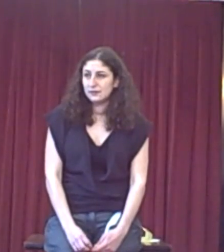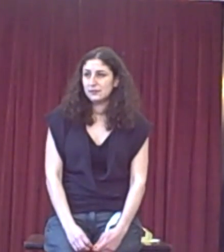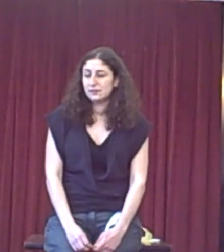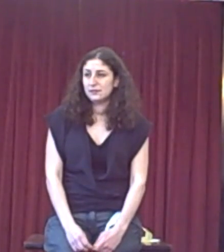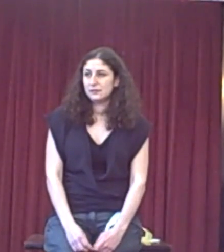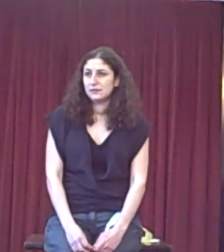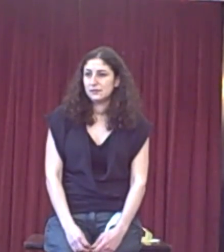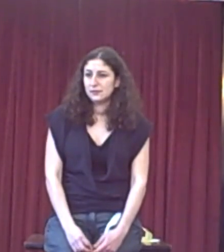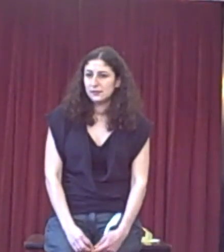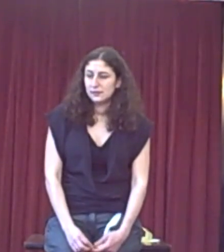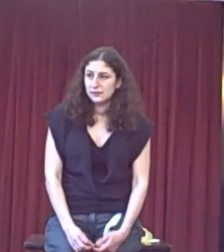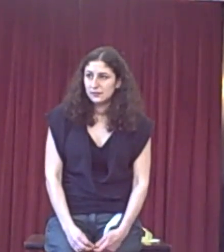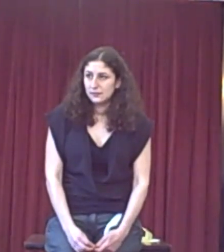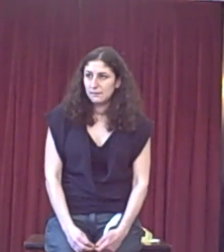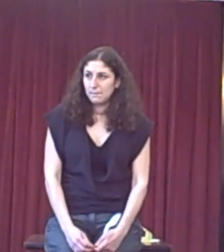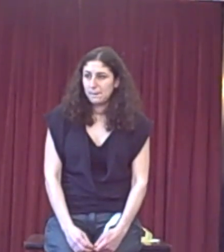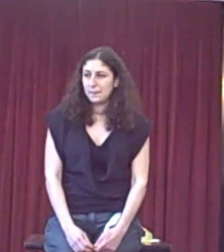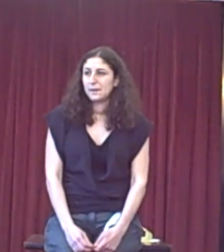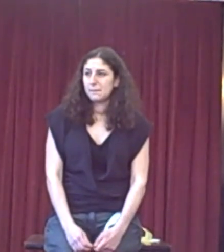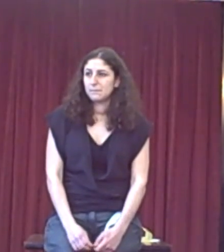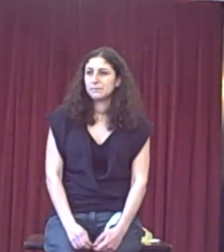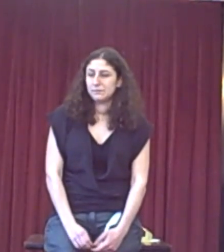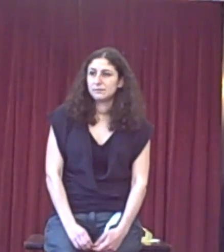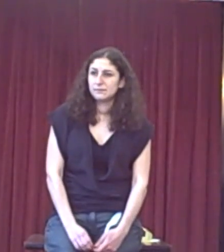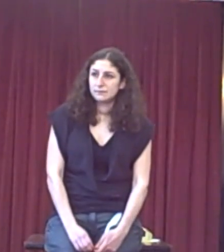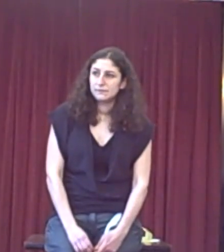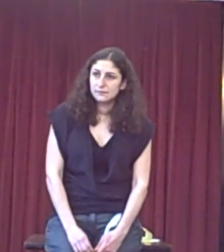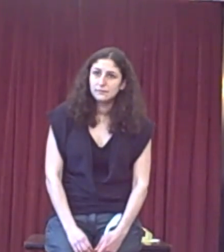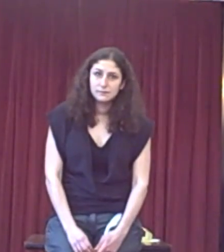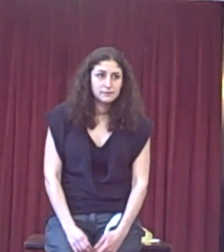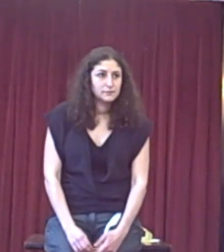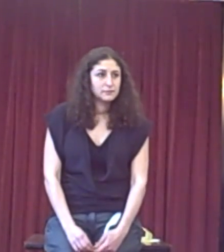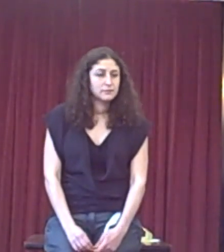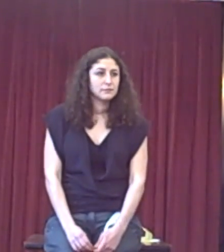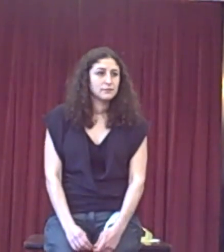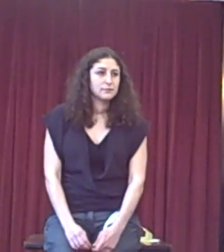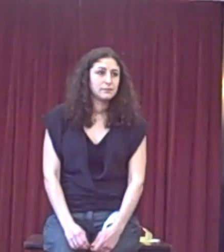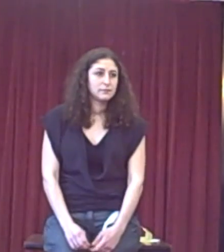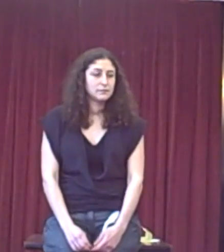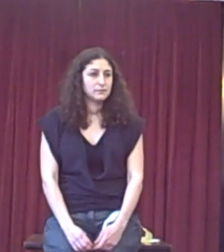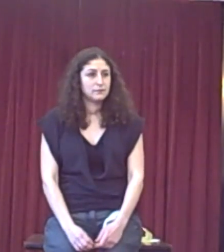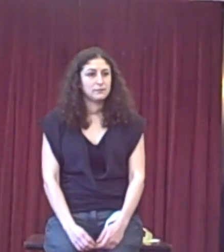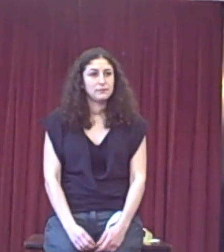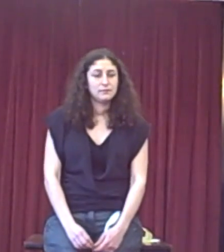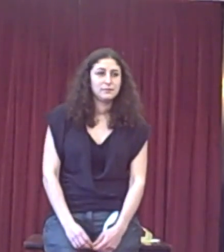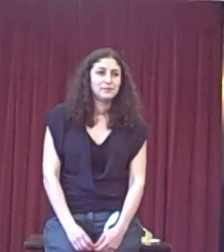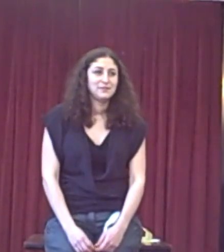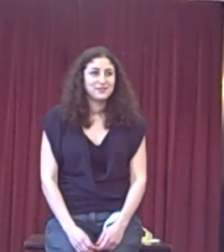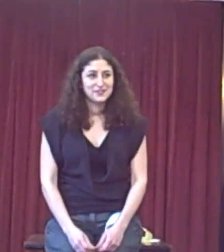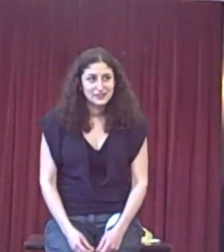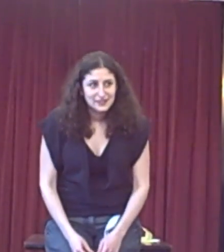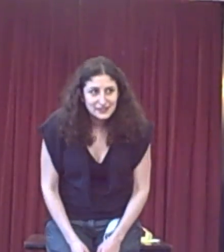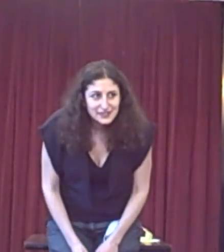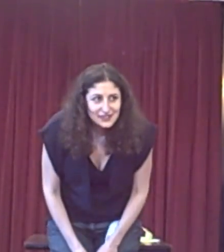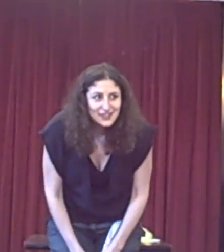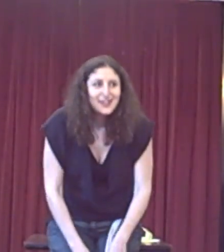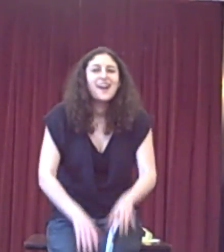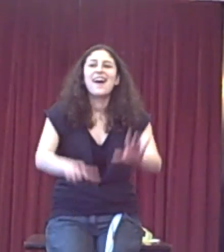money. Even if it was, then... Yeah. You could agree that you have the right to spending money free. But